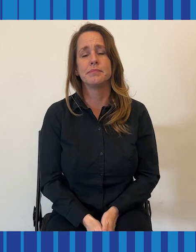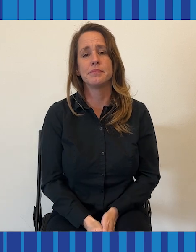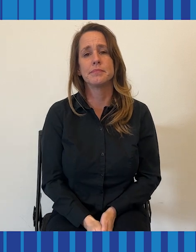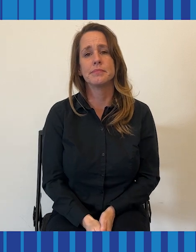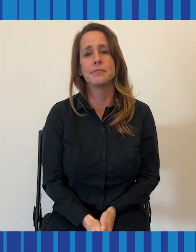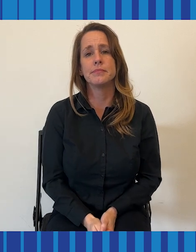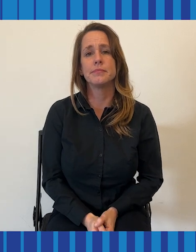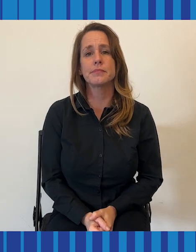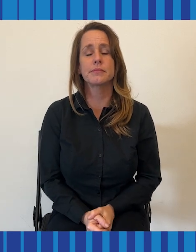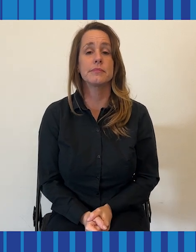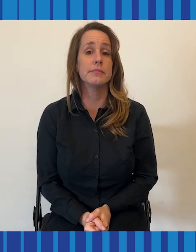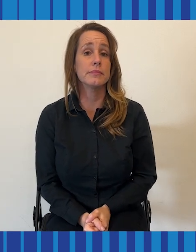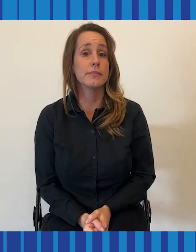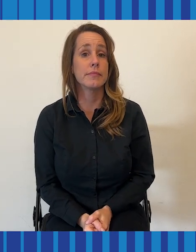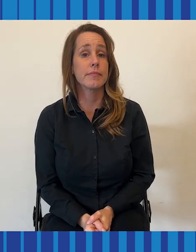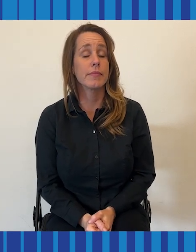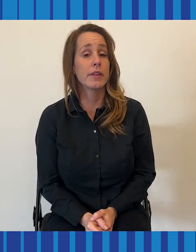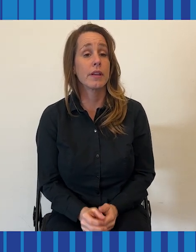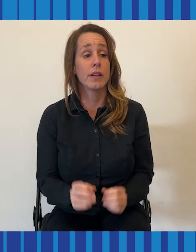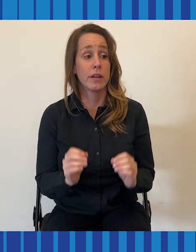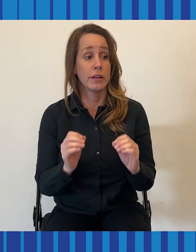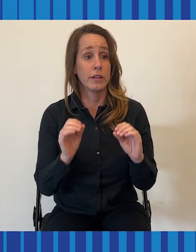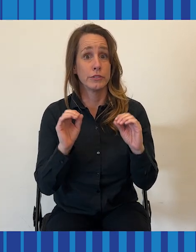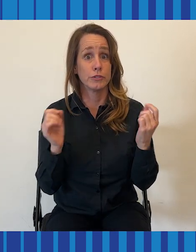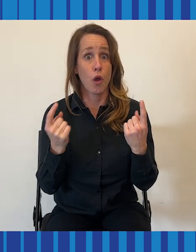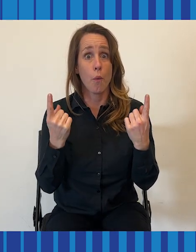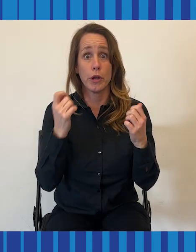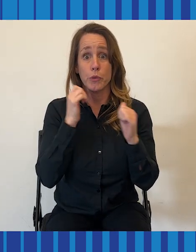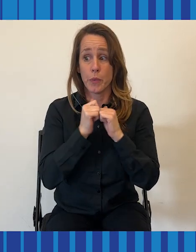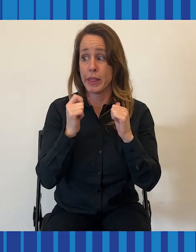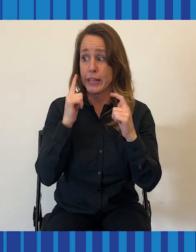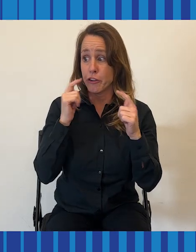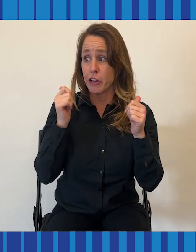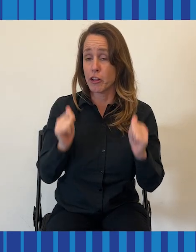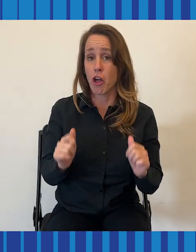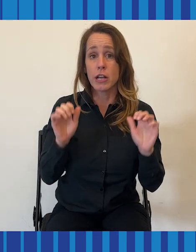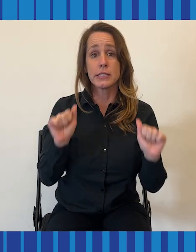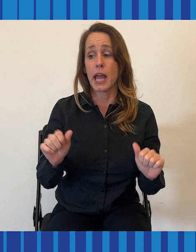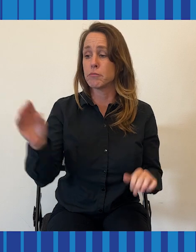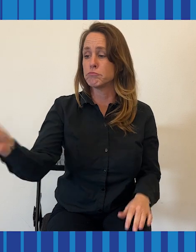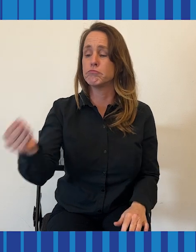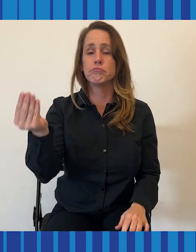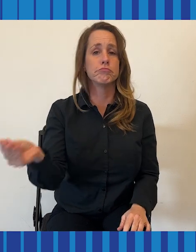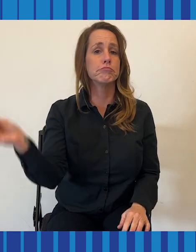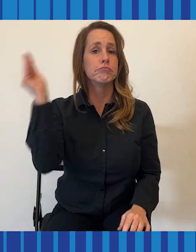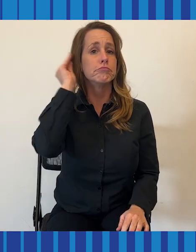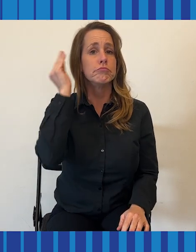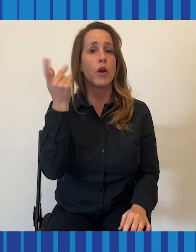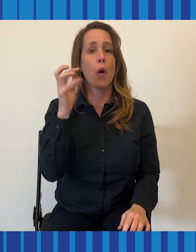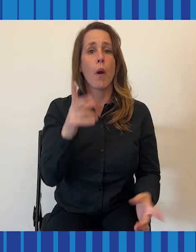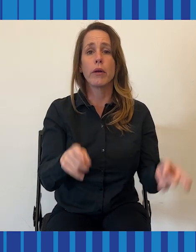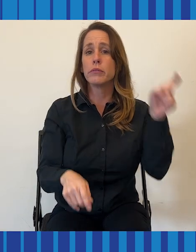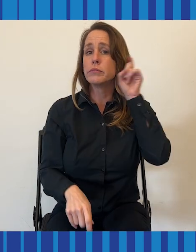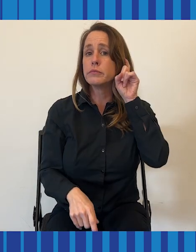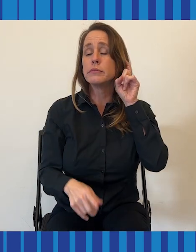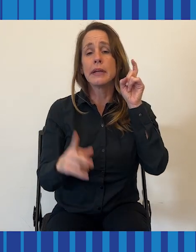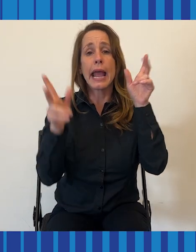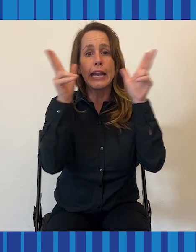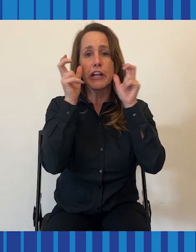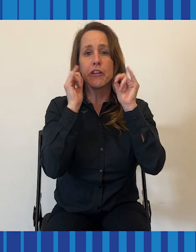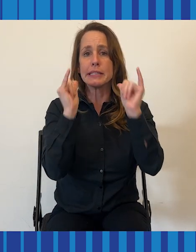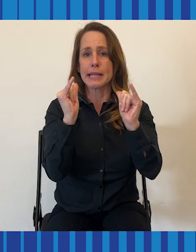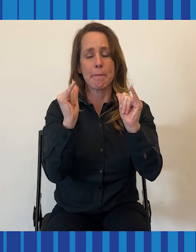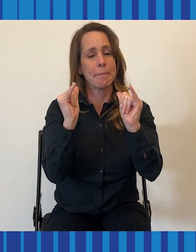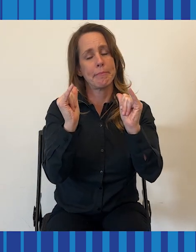can put a device on and hear what you hear. Ever. That just doesn't exist. It's not like glasses